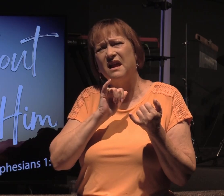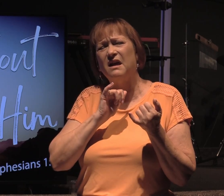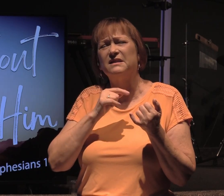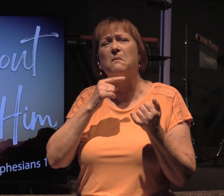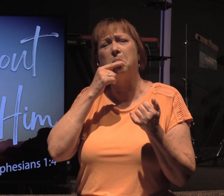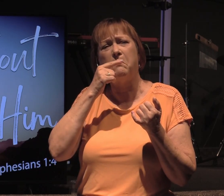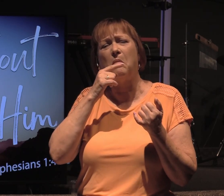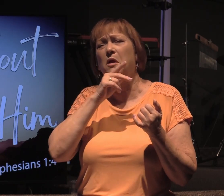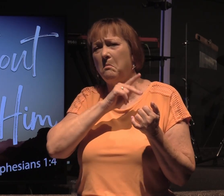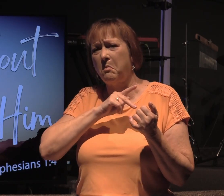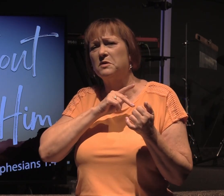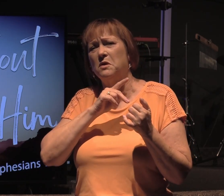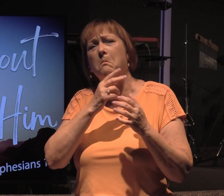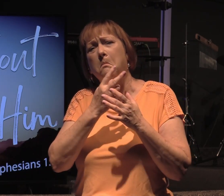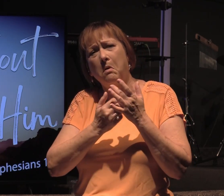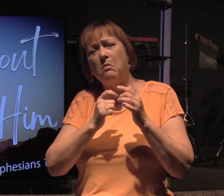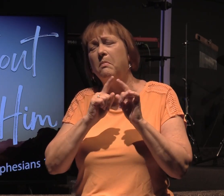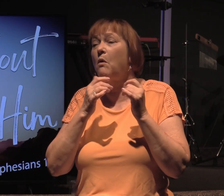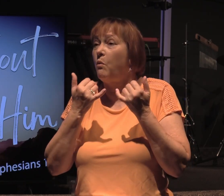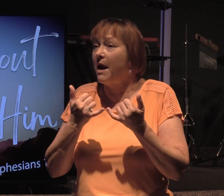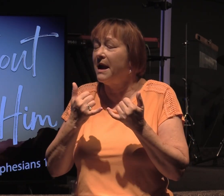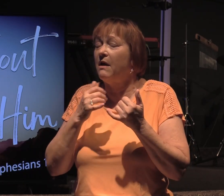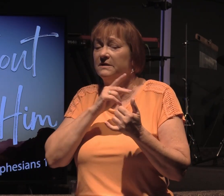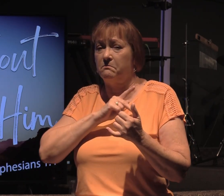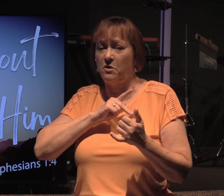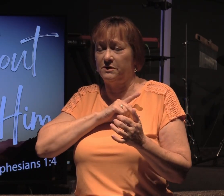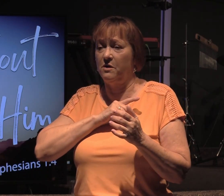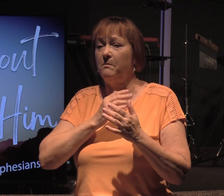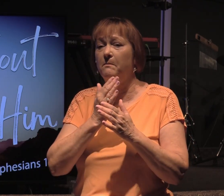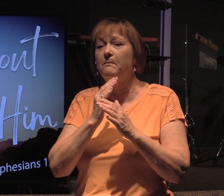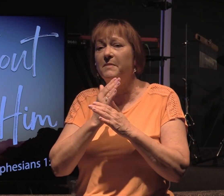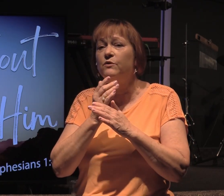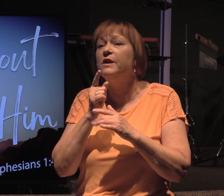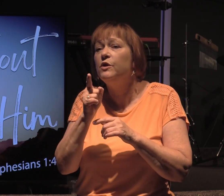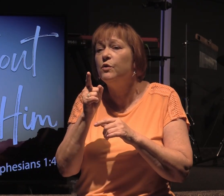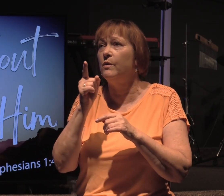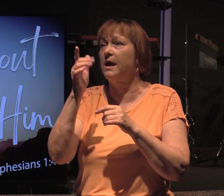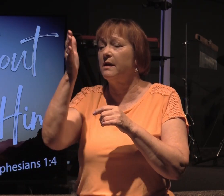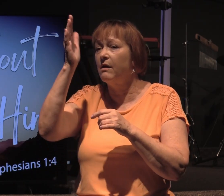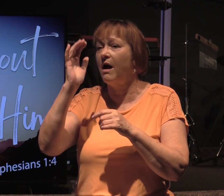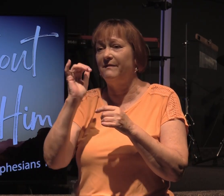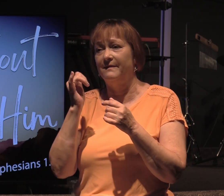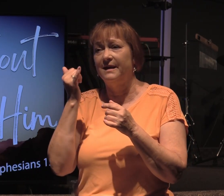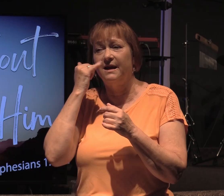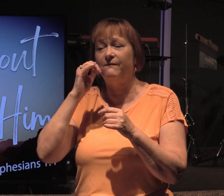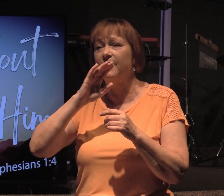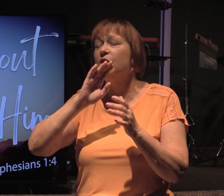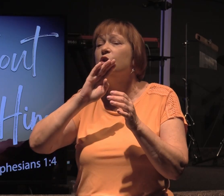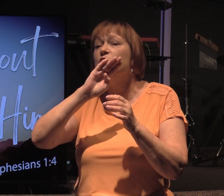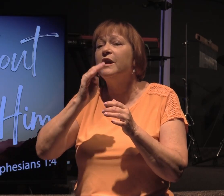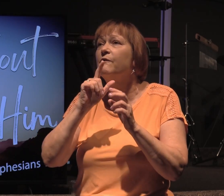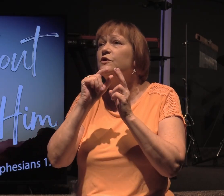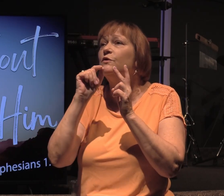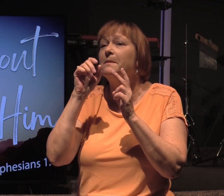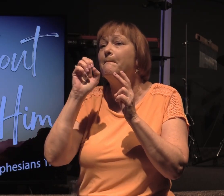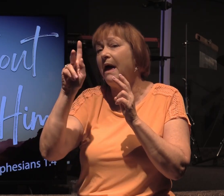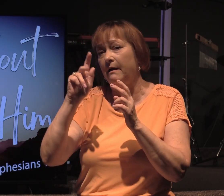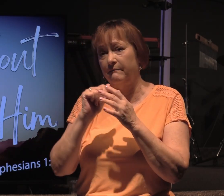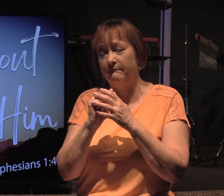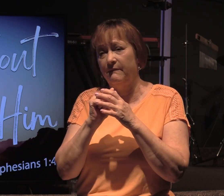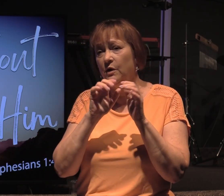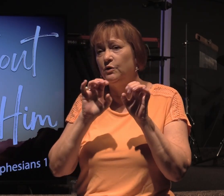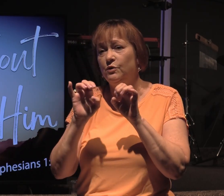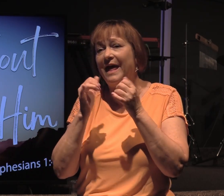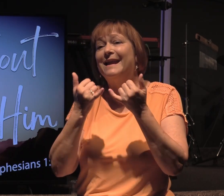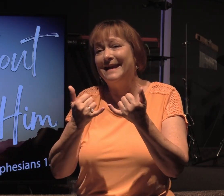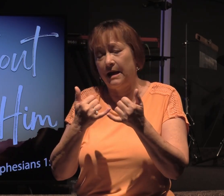public and personal but right now I'm just making it personal. it's between you and God. And if you've never chosen that do